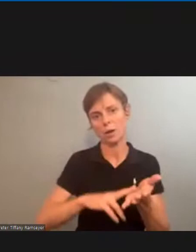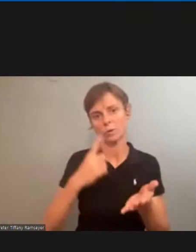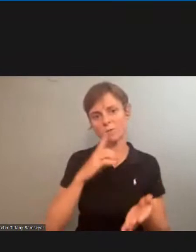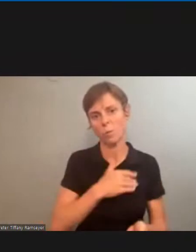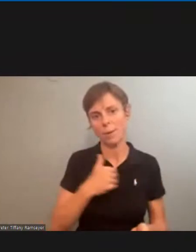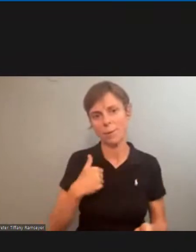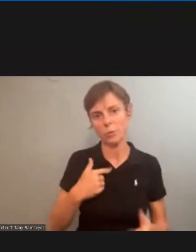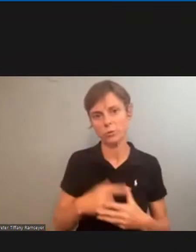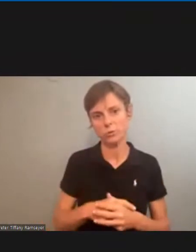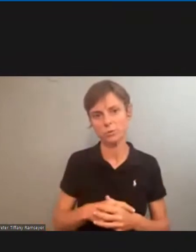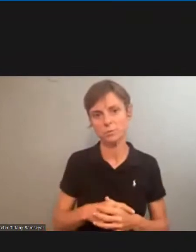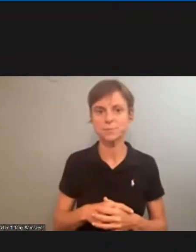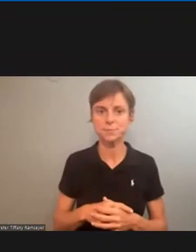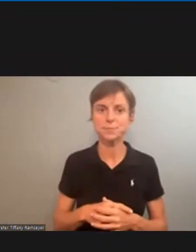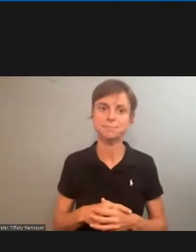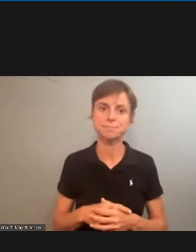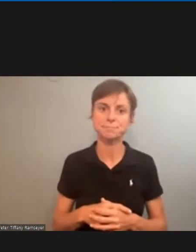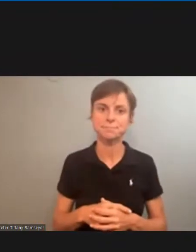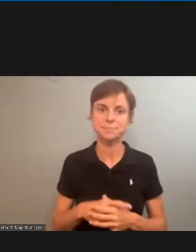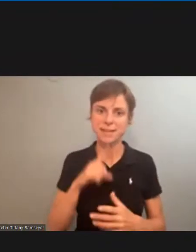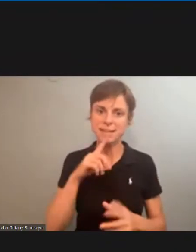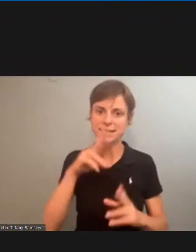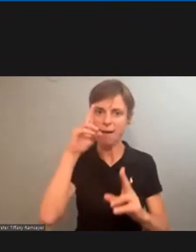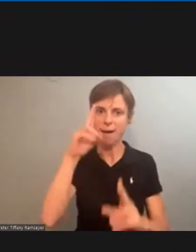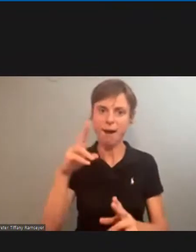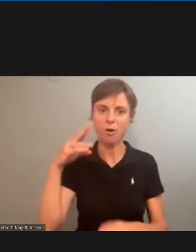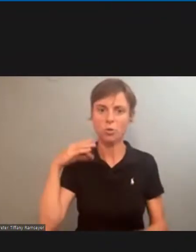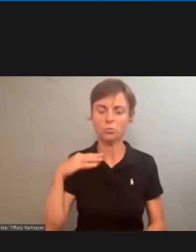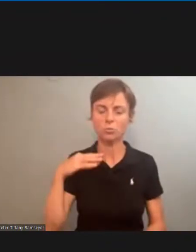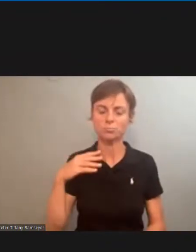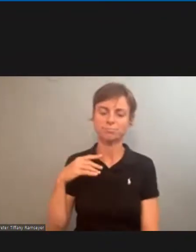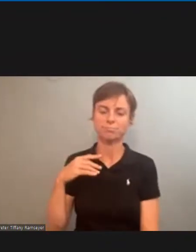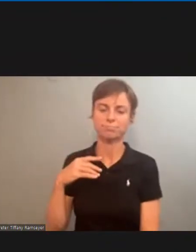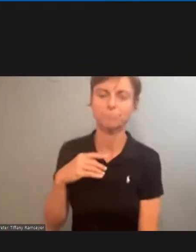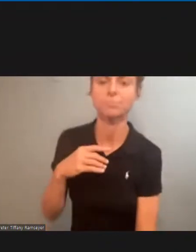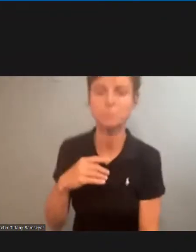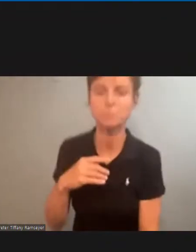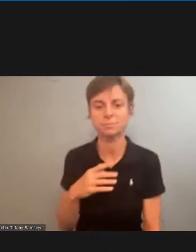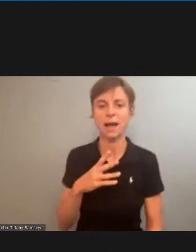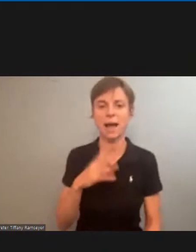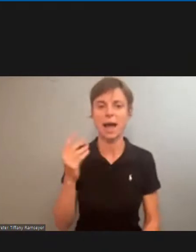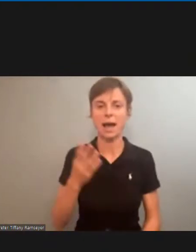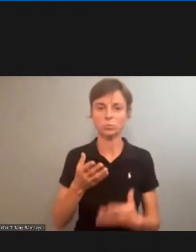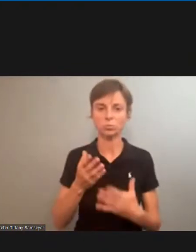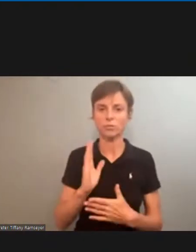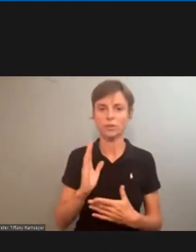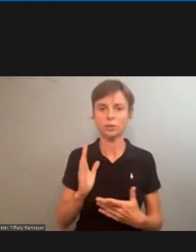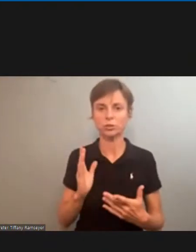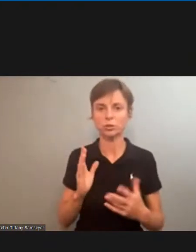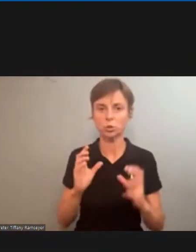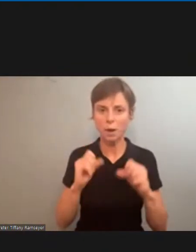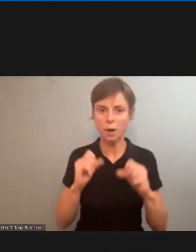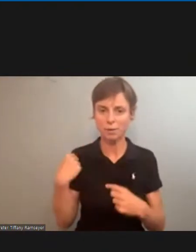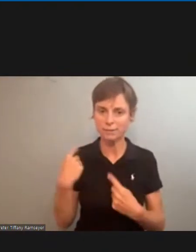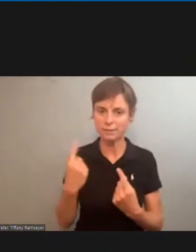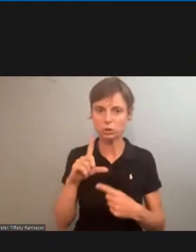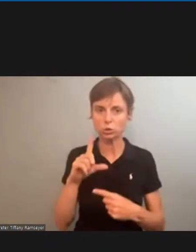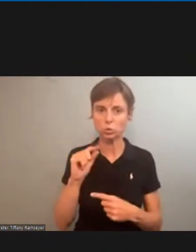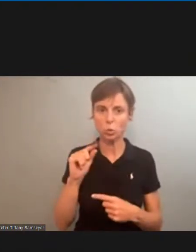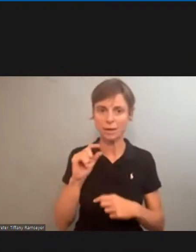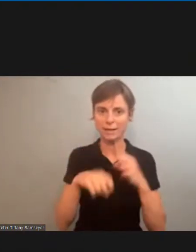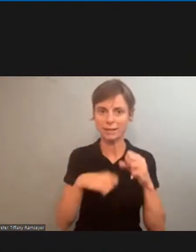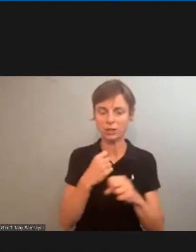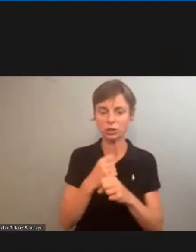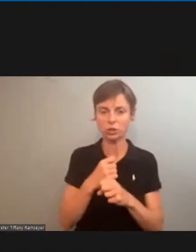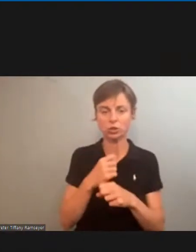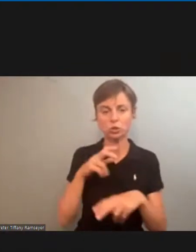members. It's been an honor and a privilege to be able for the last 20 years to sit at